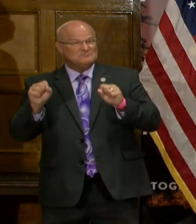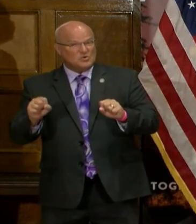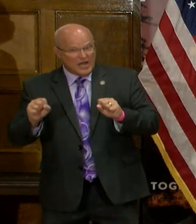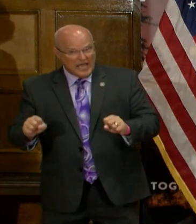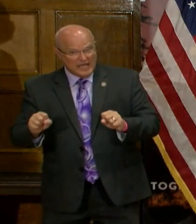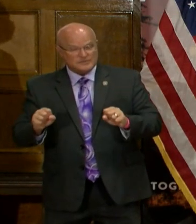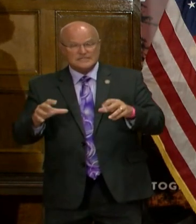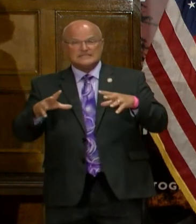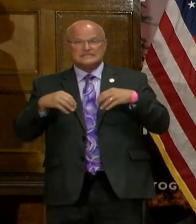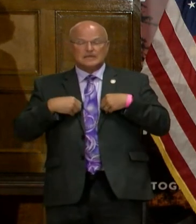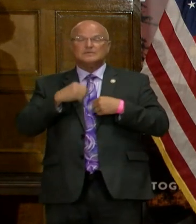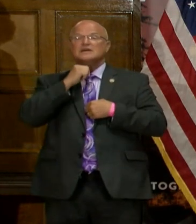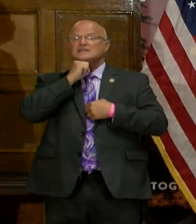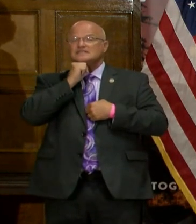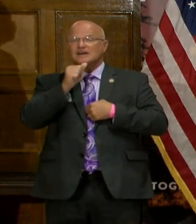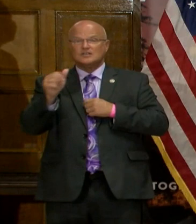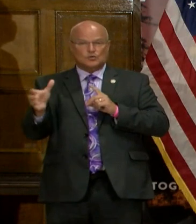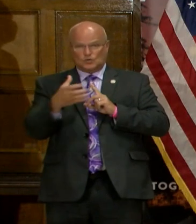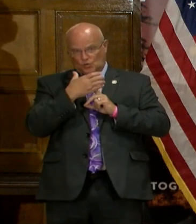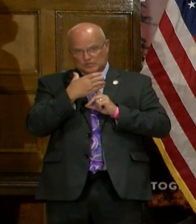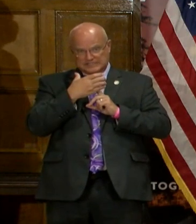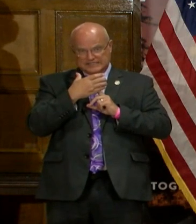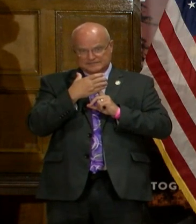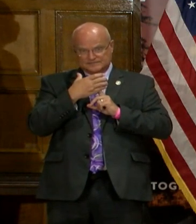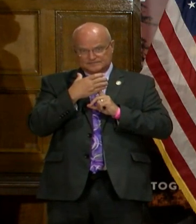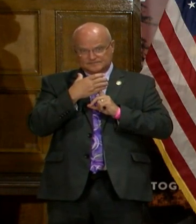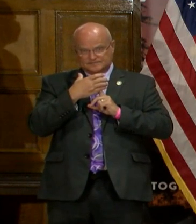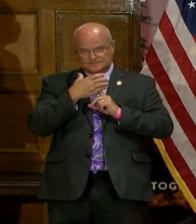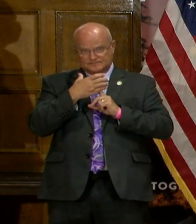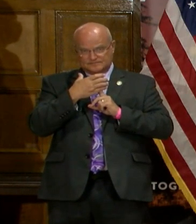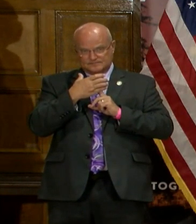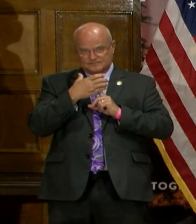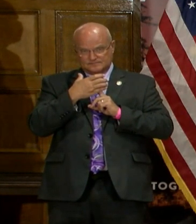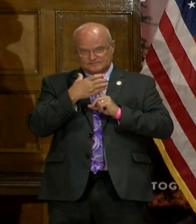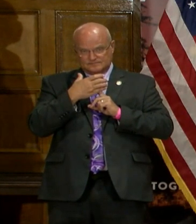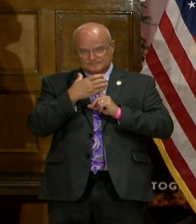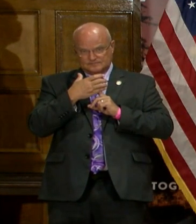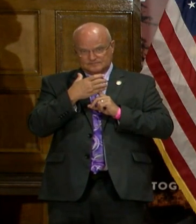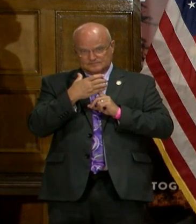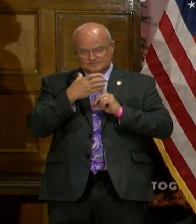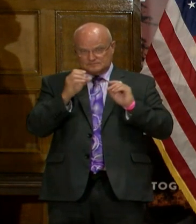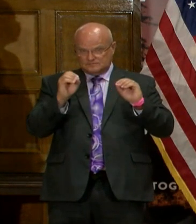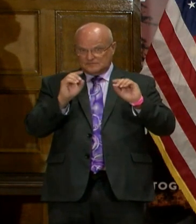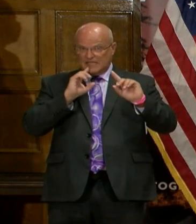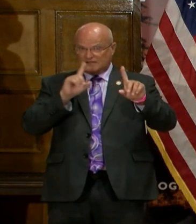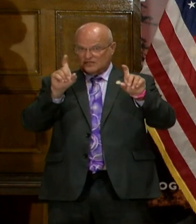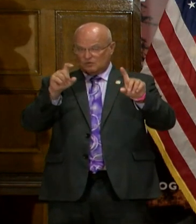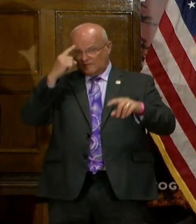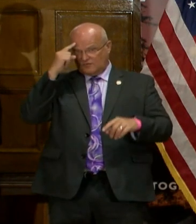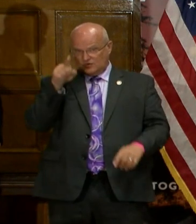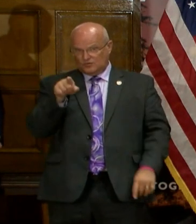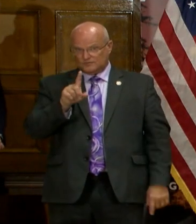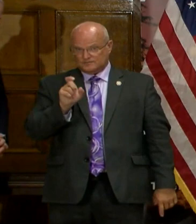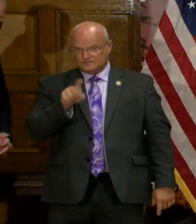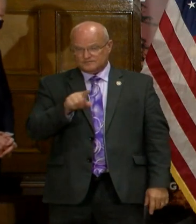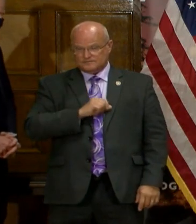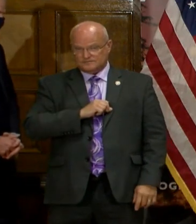it is acceptable not to go into quarantine. Does it make, if I answer that question for you?